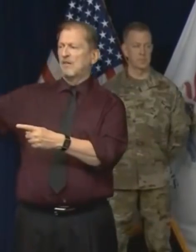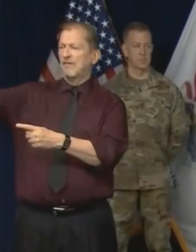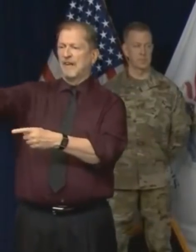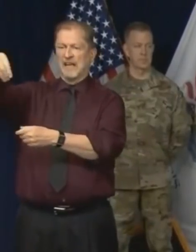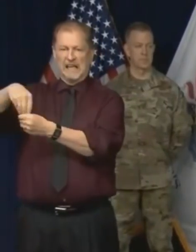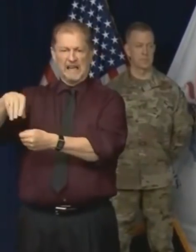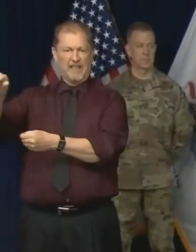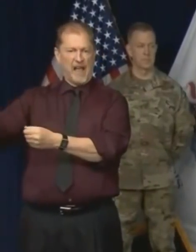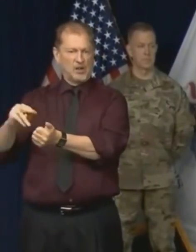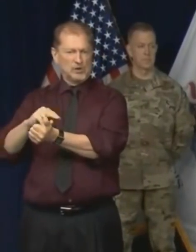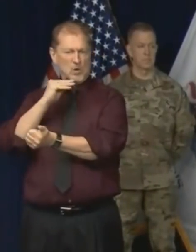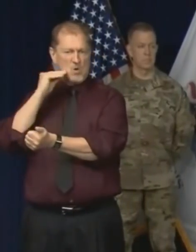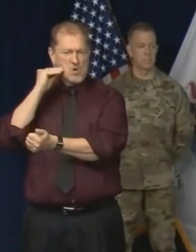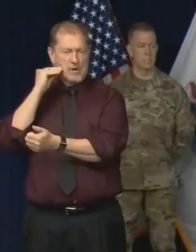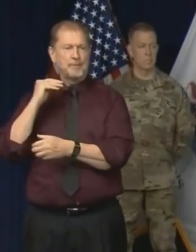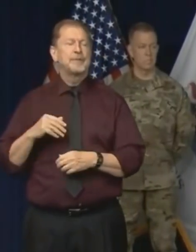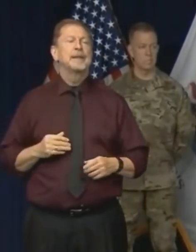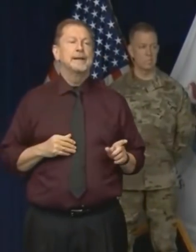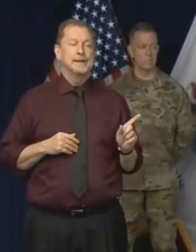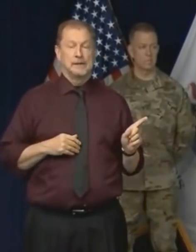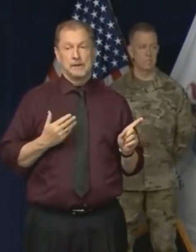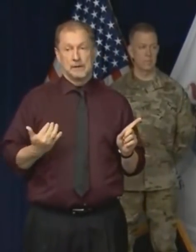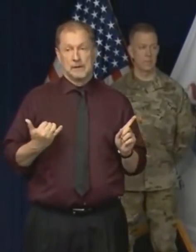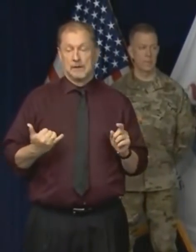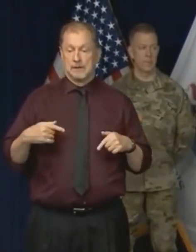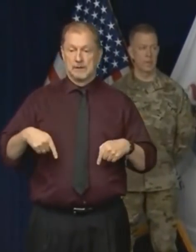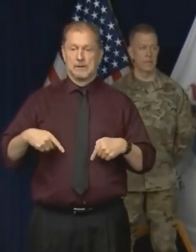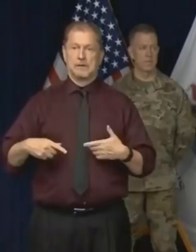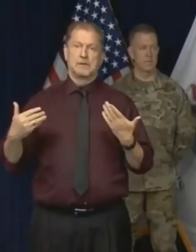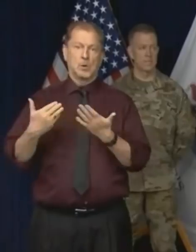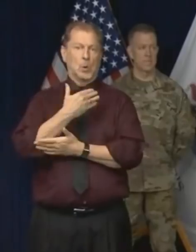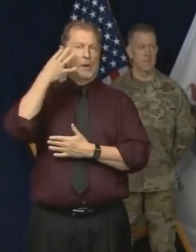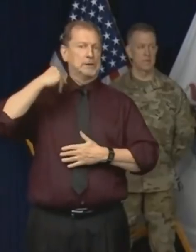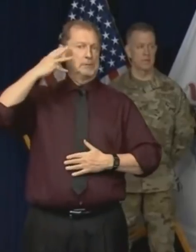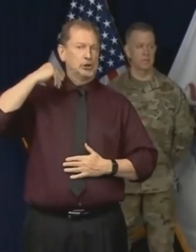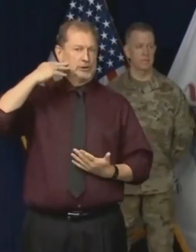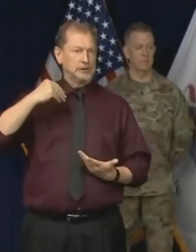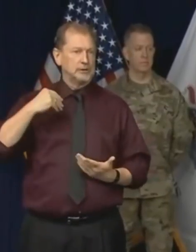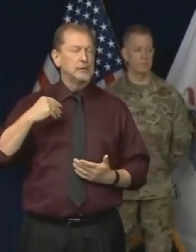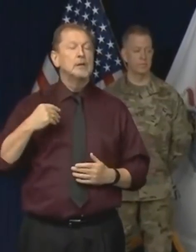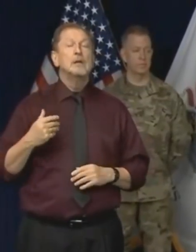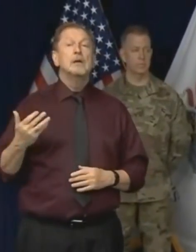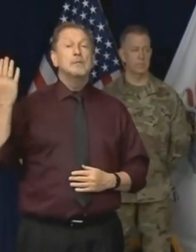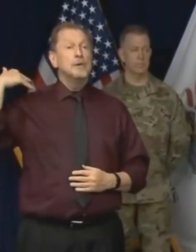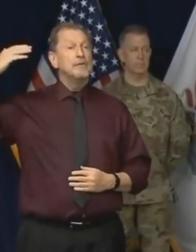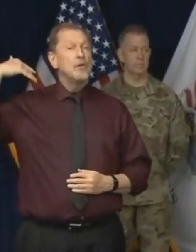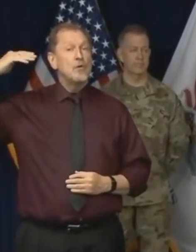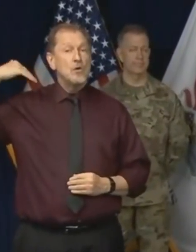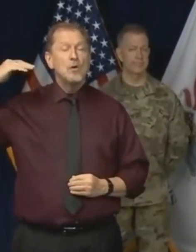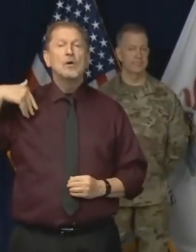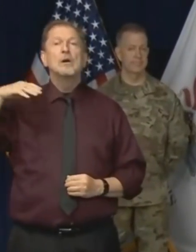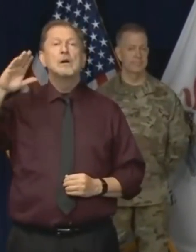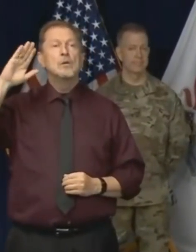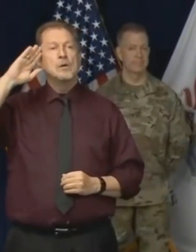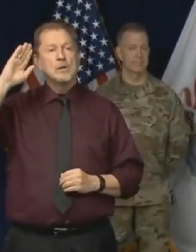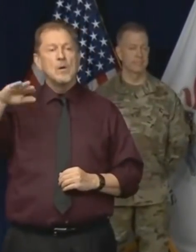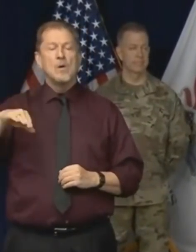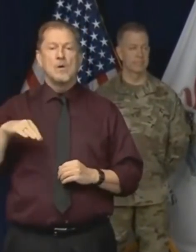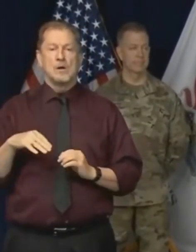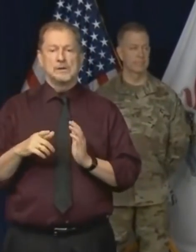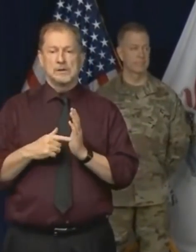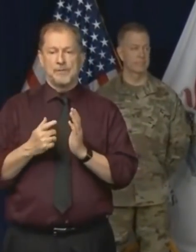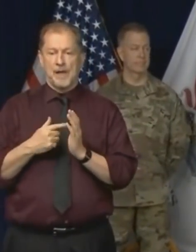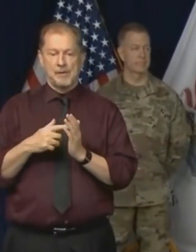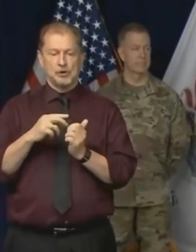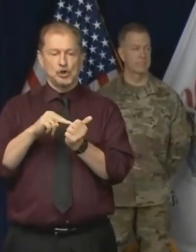No, again, remember that this is an unprecedented time. And traditionally we know that we've had potentially some shortages in